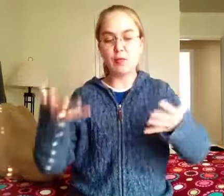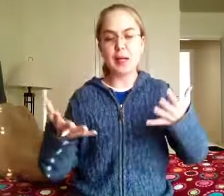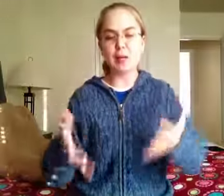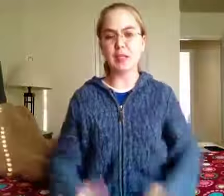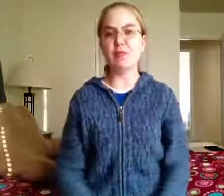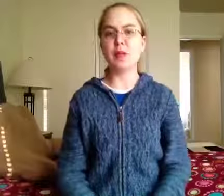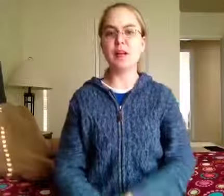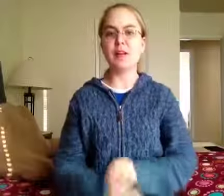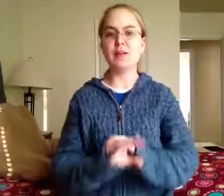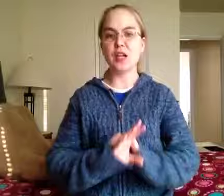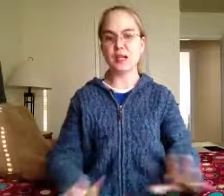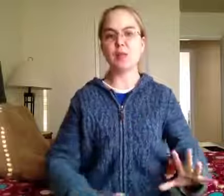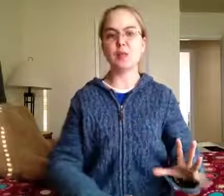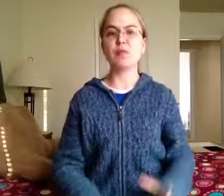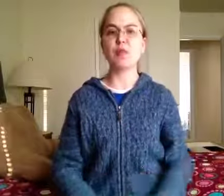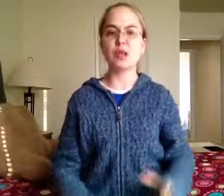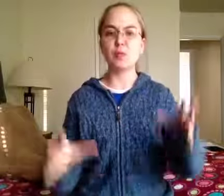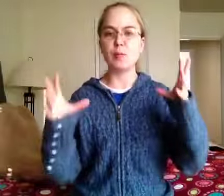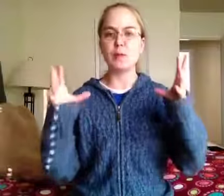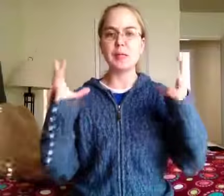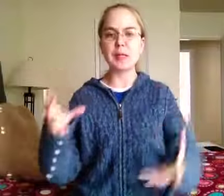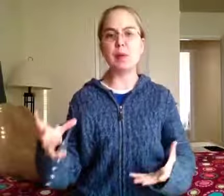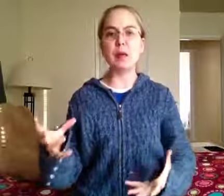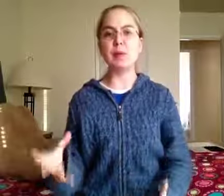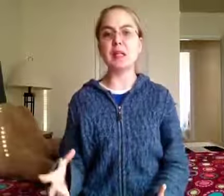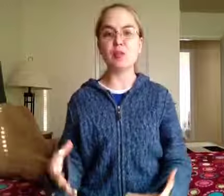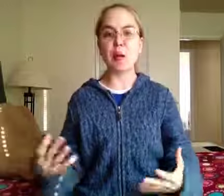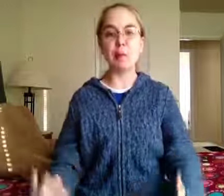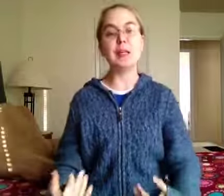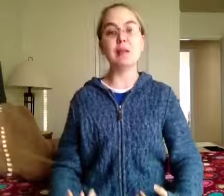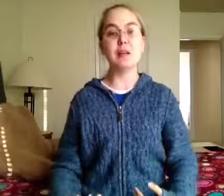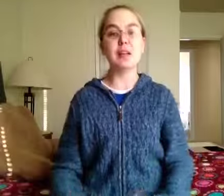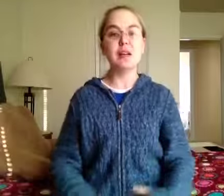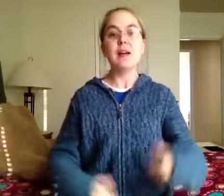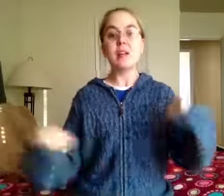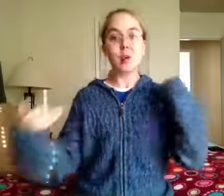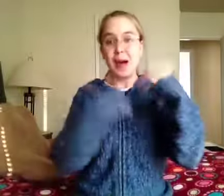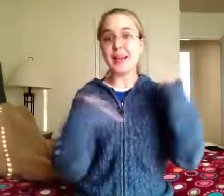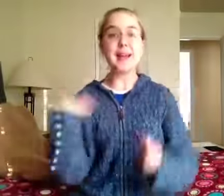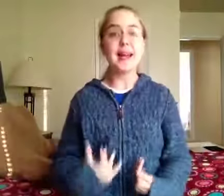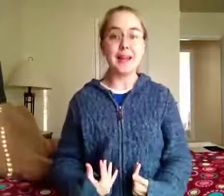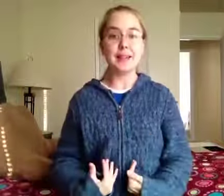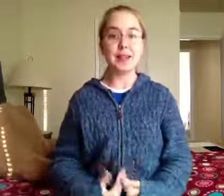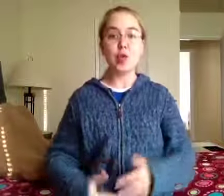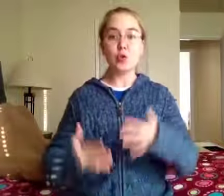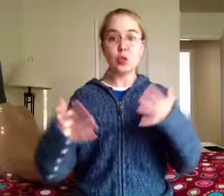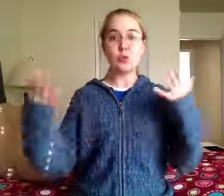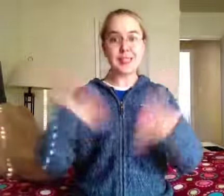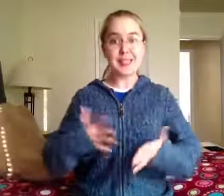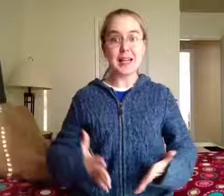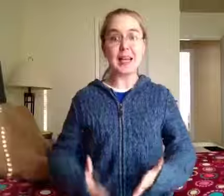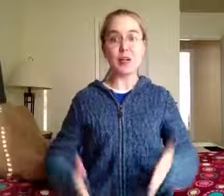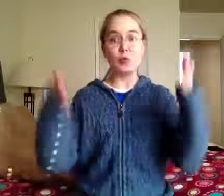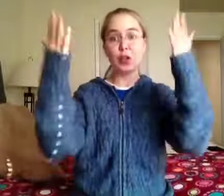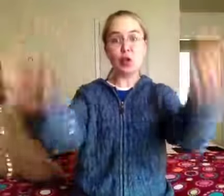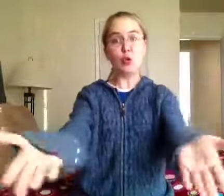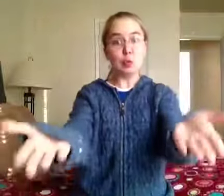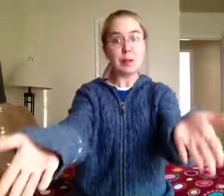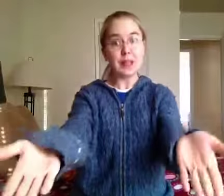been able to give blood. I've talked about this before. It's one of my biggest pet peeves about being me. So I can't. So since I can't, will you please